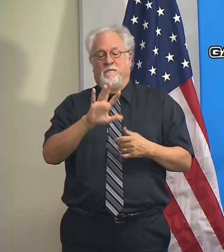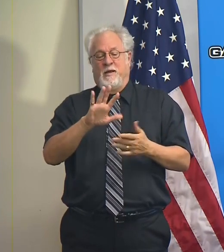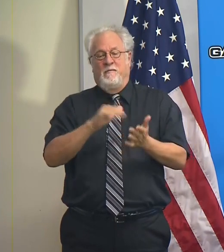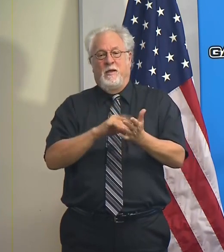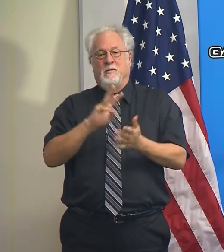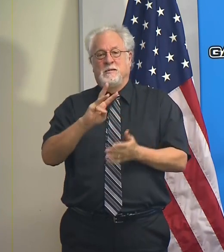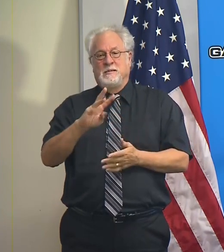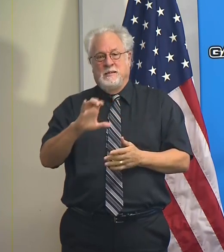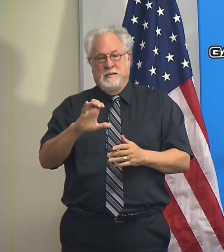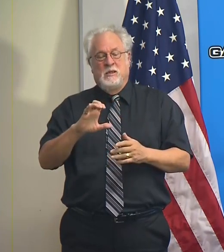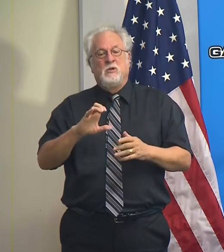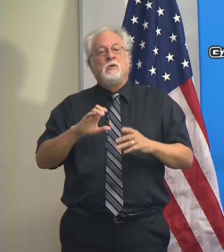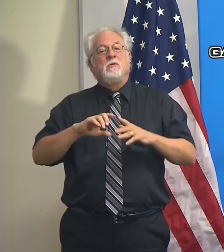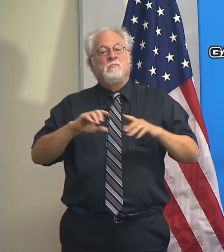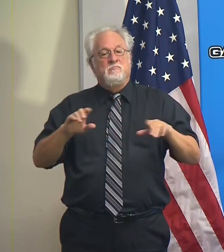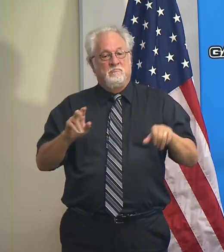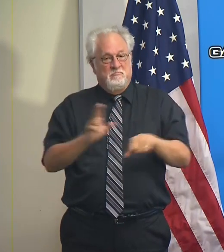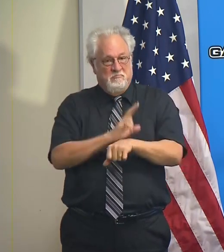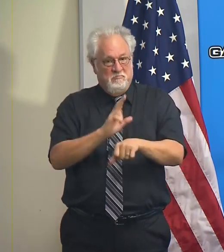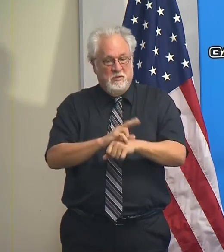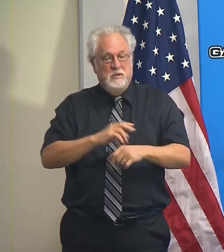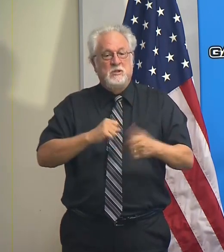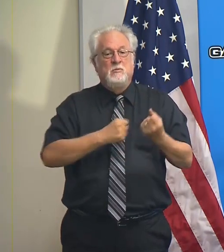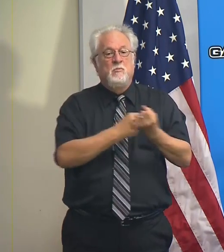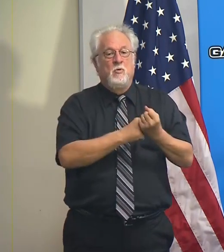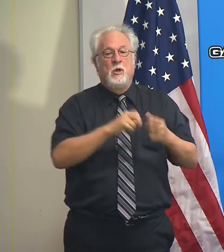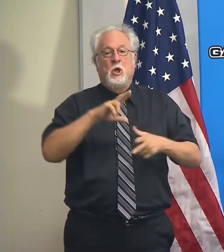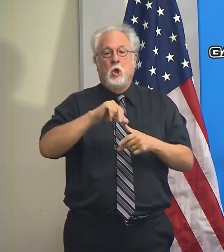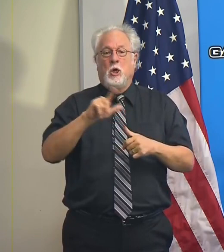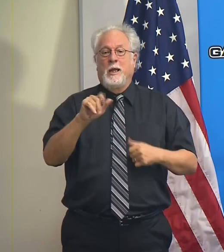Guardsmen activated presently in support of Hurricane Laura.